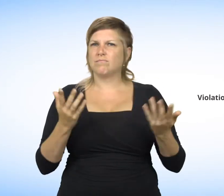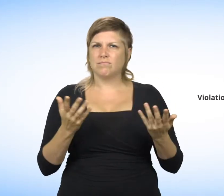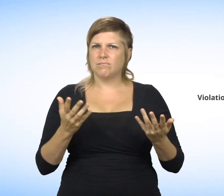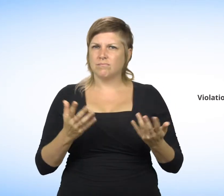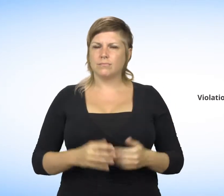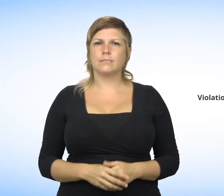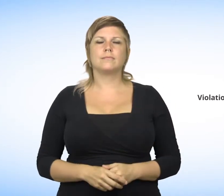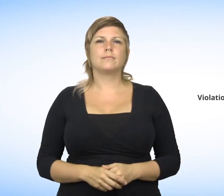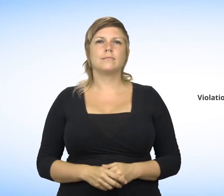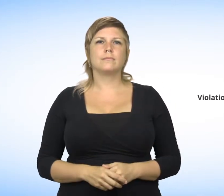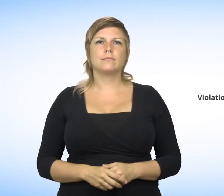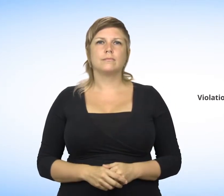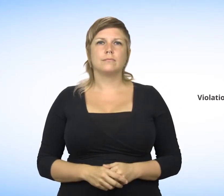Examples of Violation of Rights